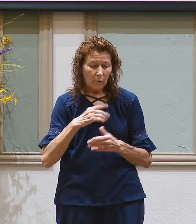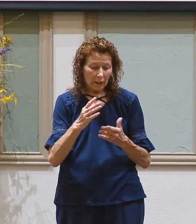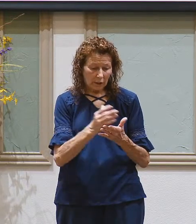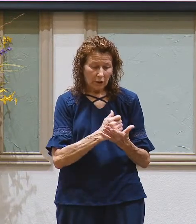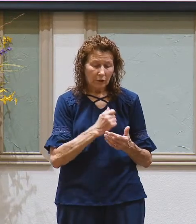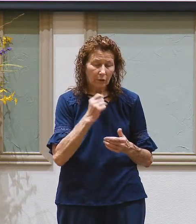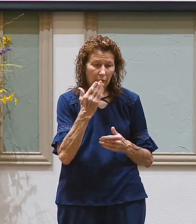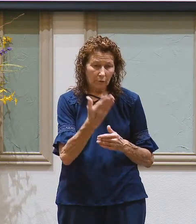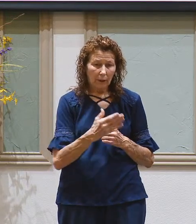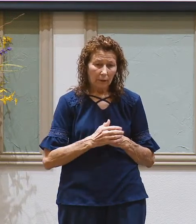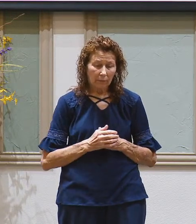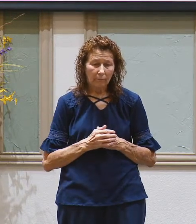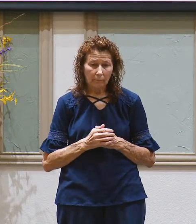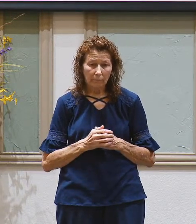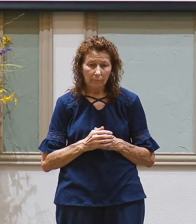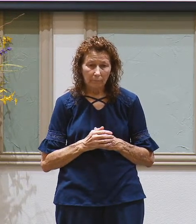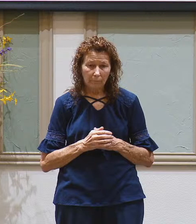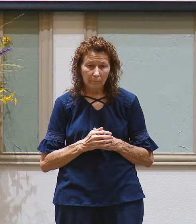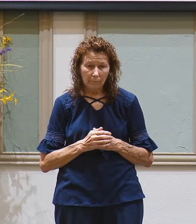be.